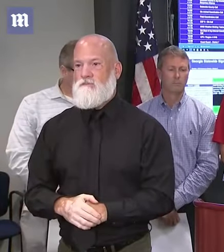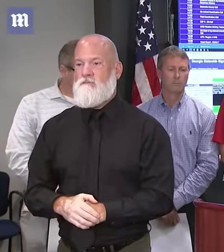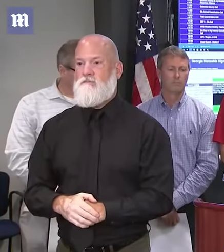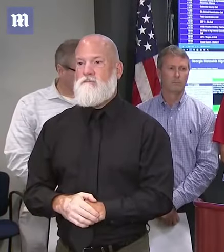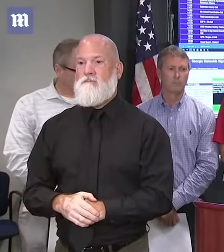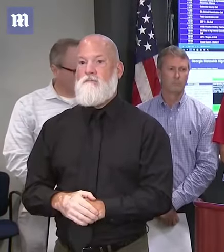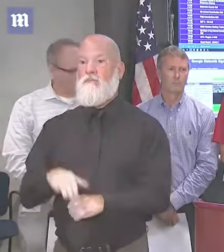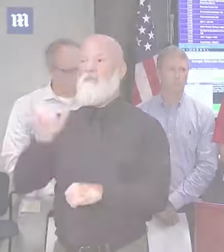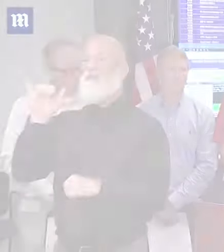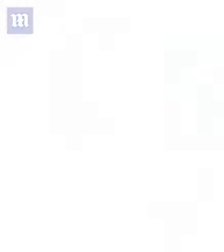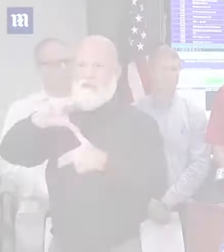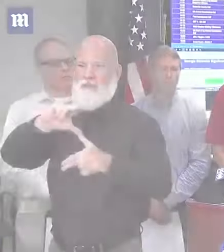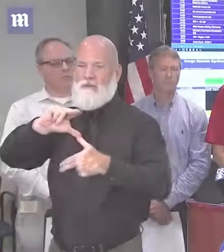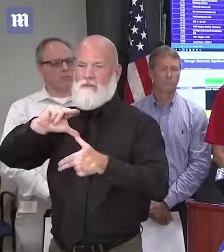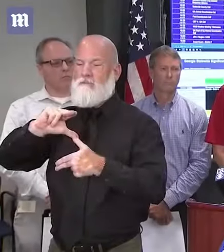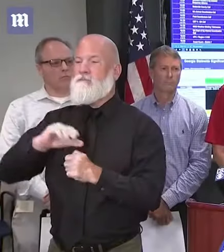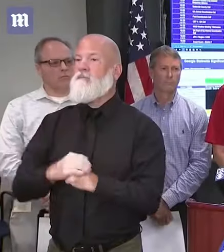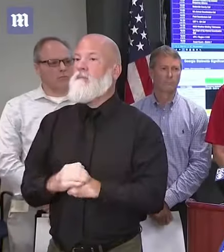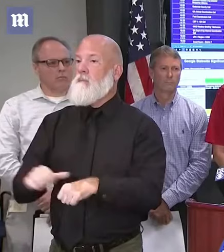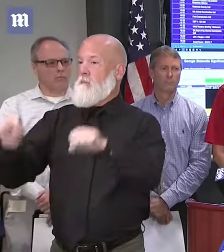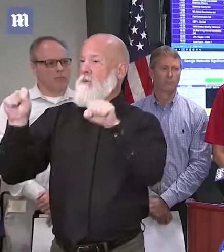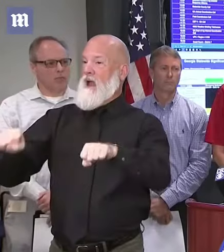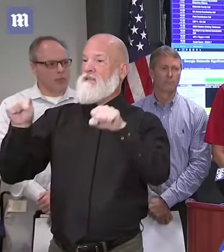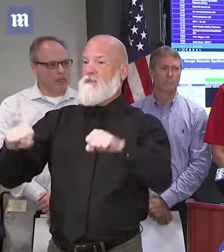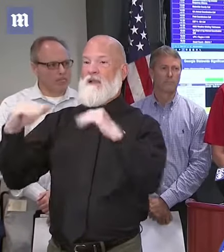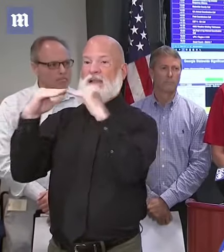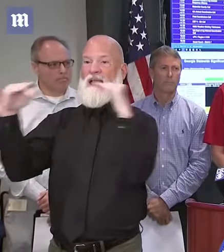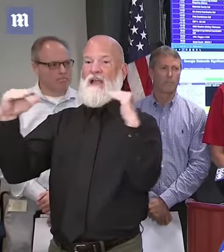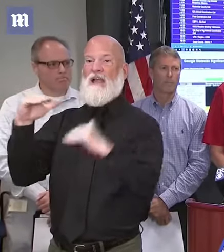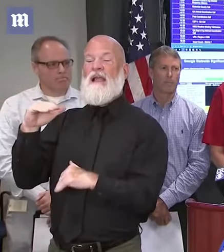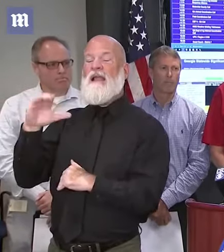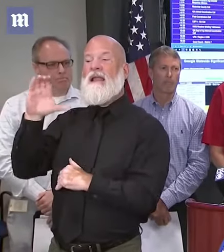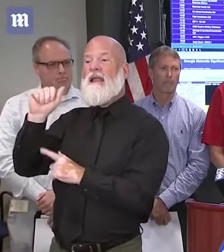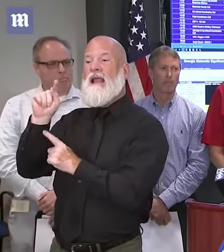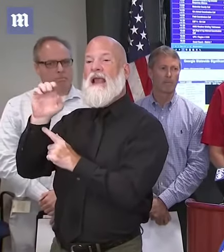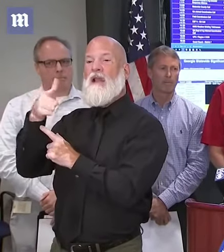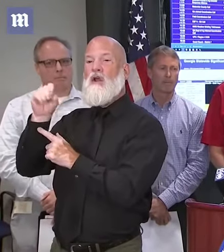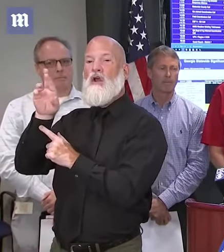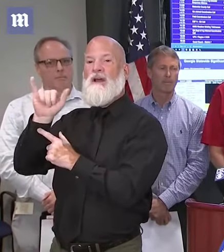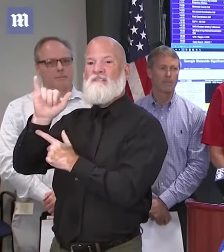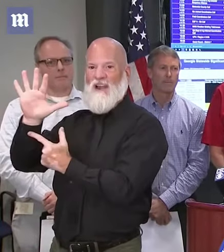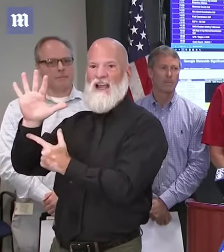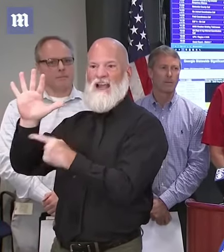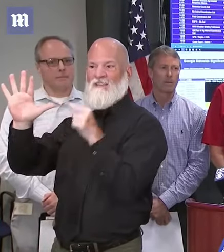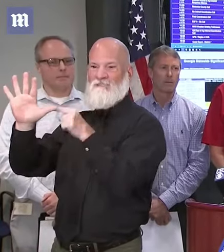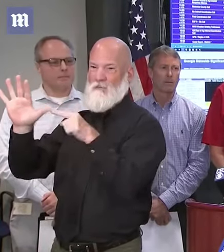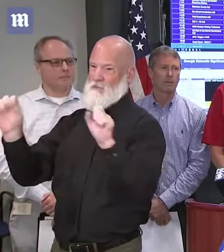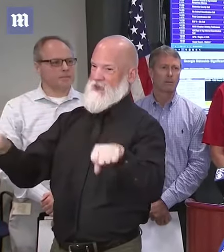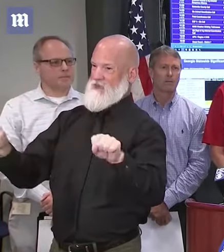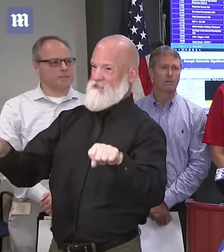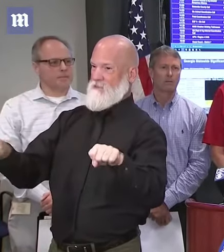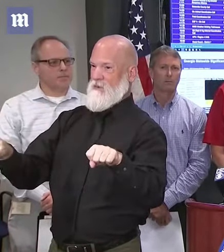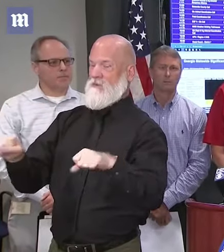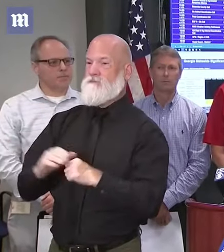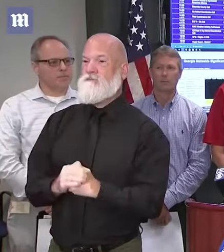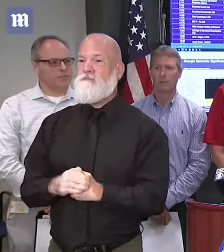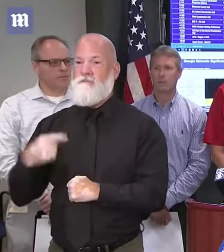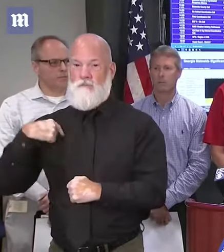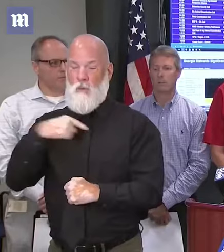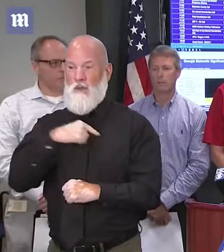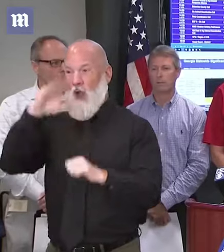affected by the hurricane. We are hopeful that by the time it reaches the Georgia boundaries